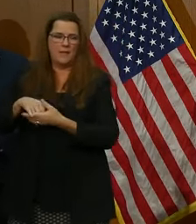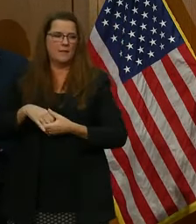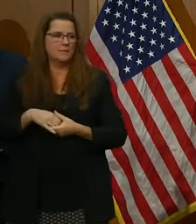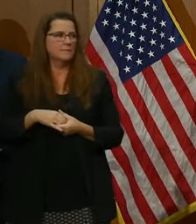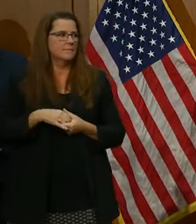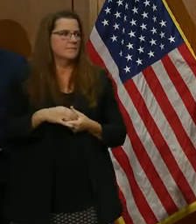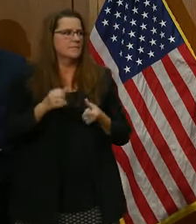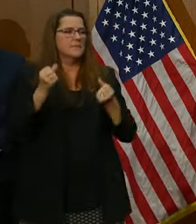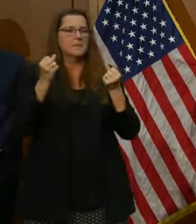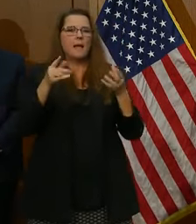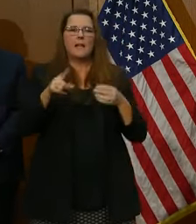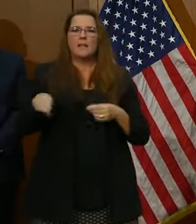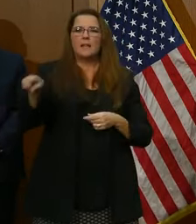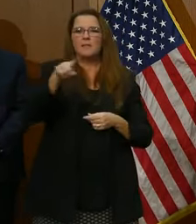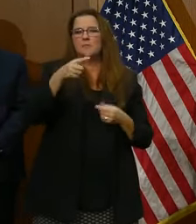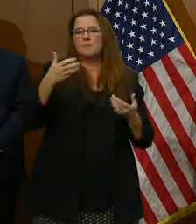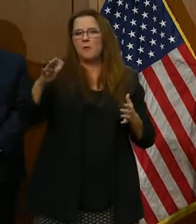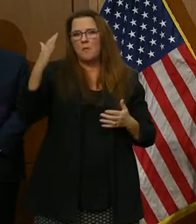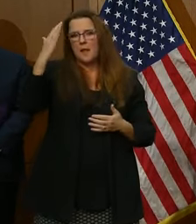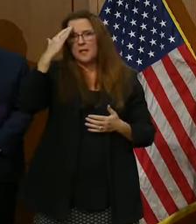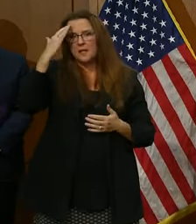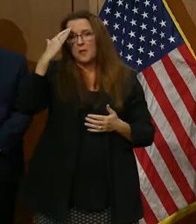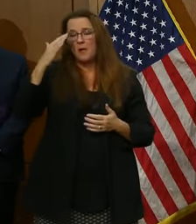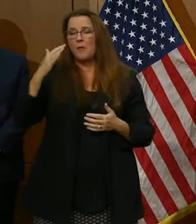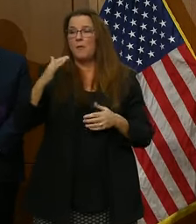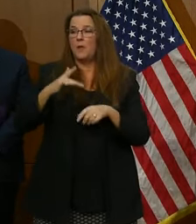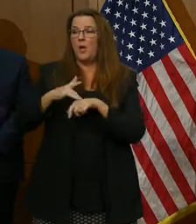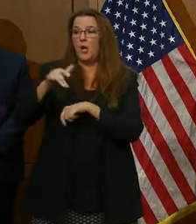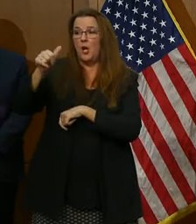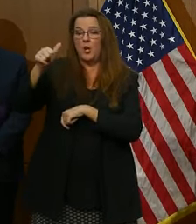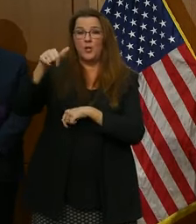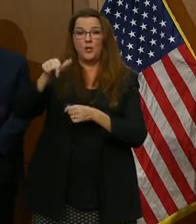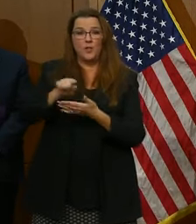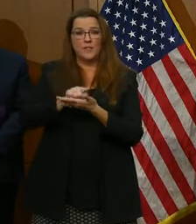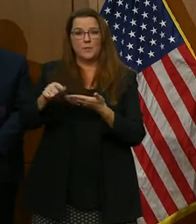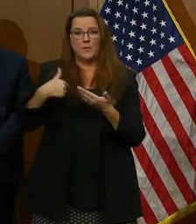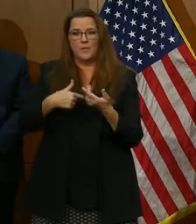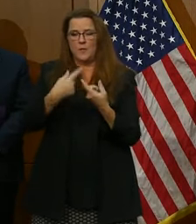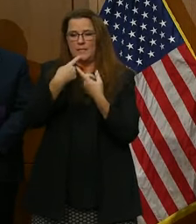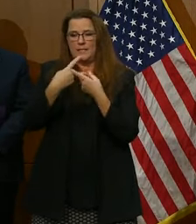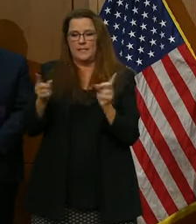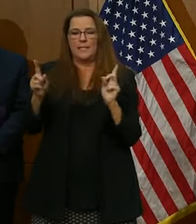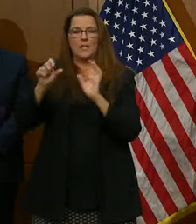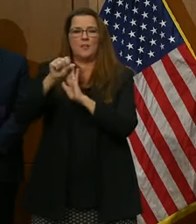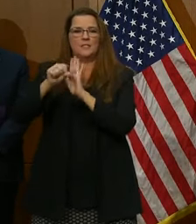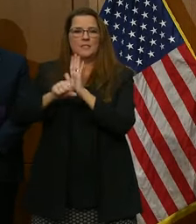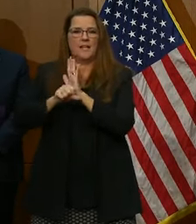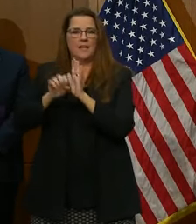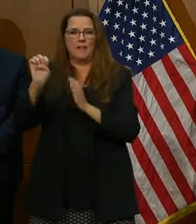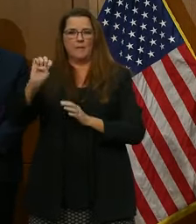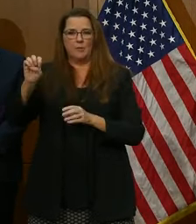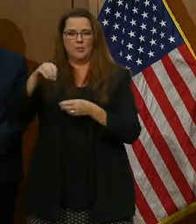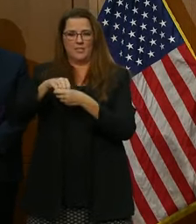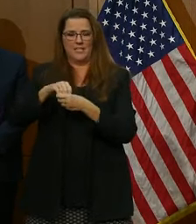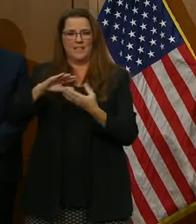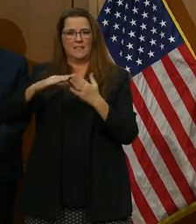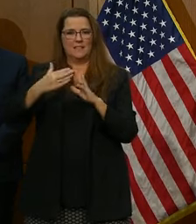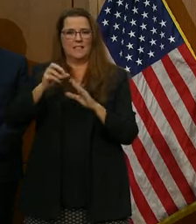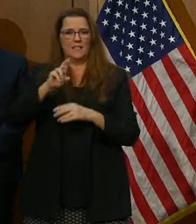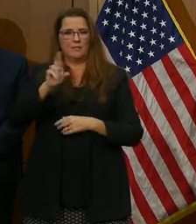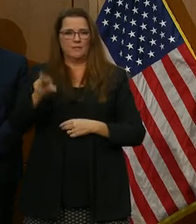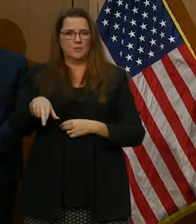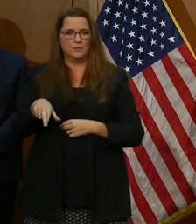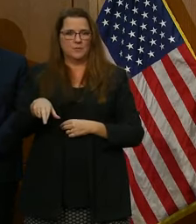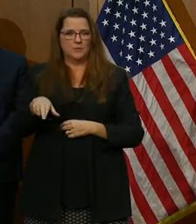earlier this week, we declared a state of emergency here in the city of Richmond. Our